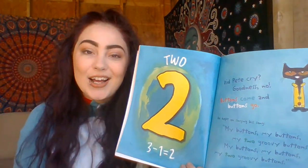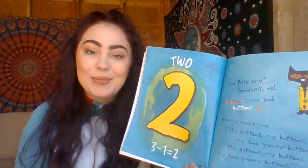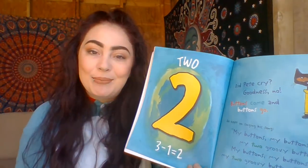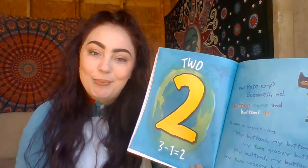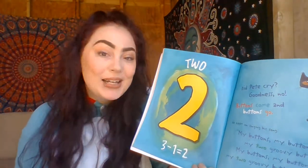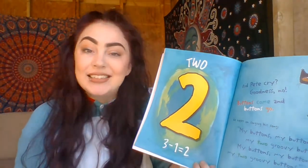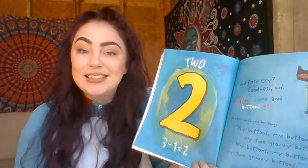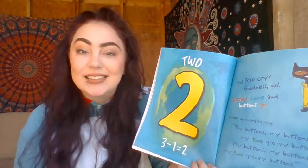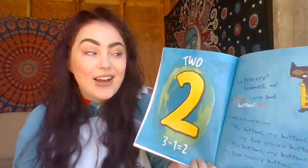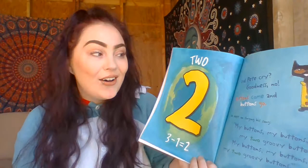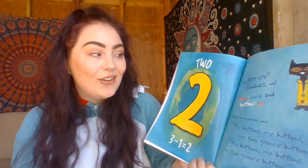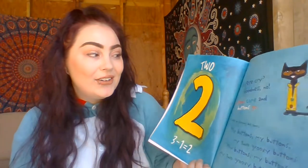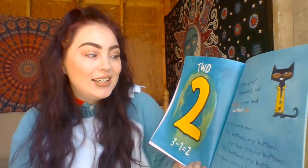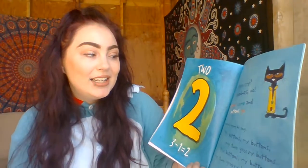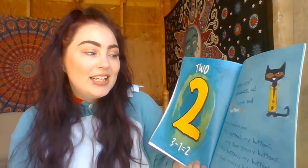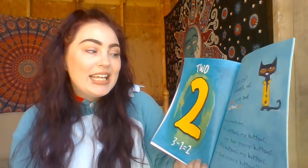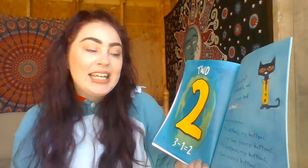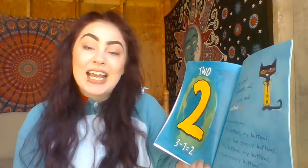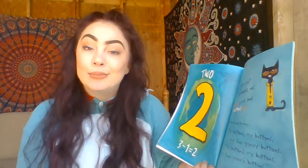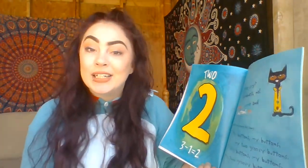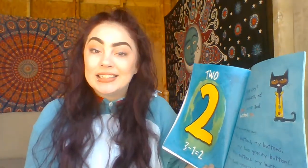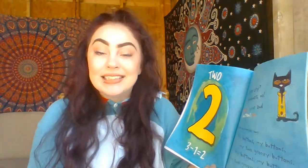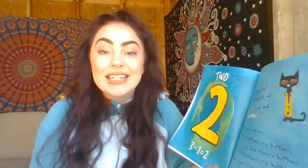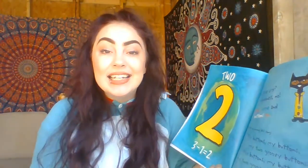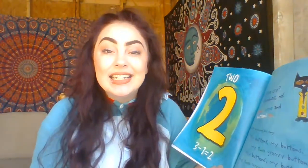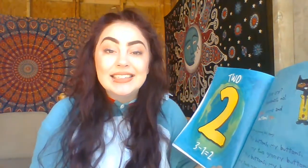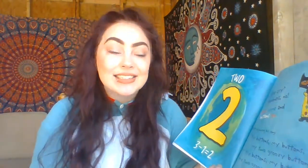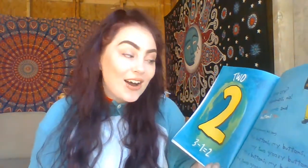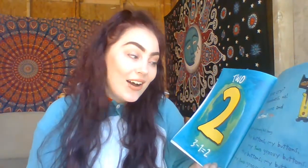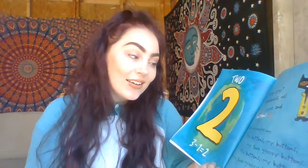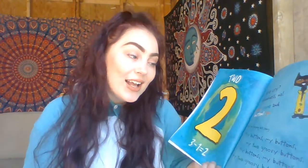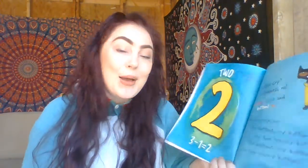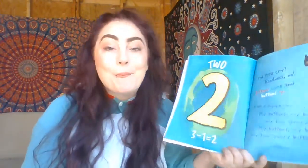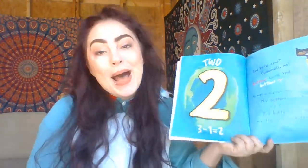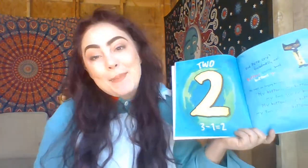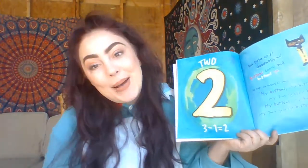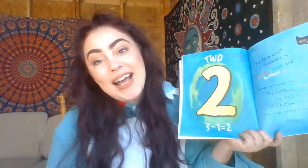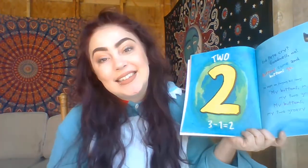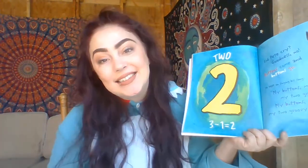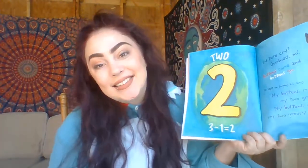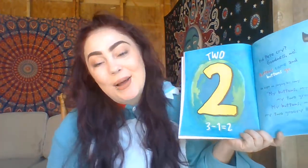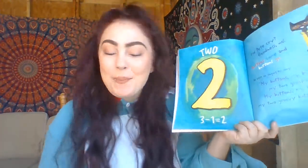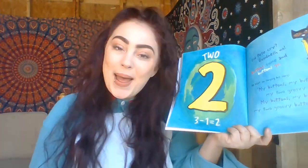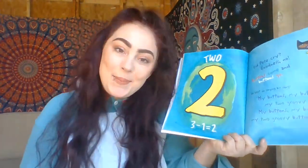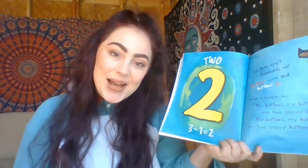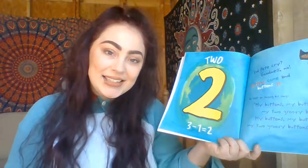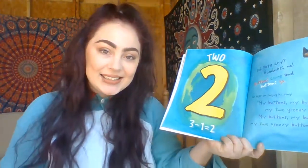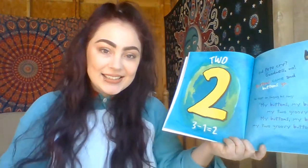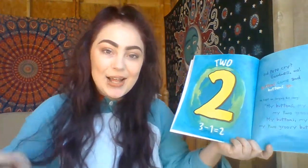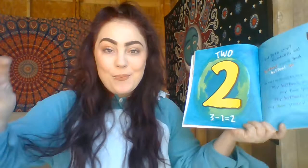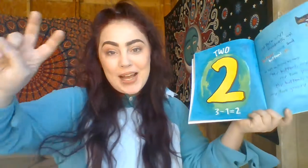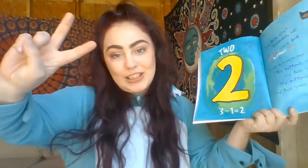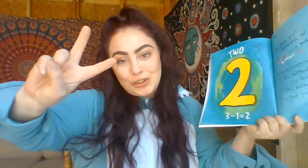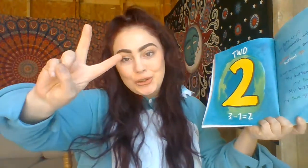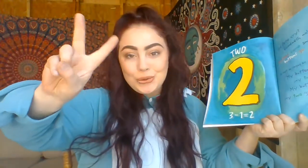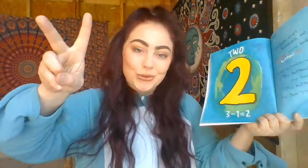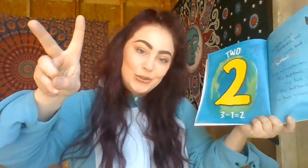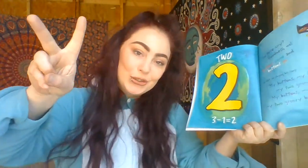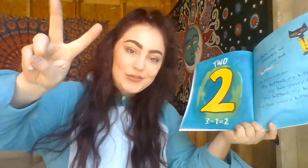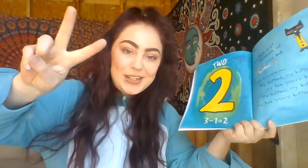and buttons go. He kept on singing his song. My buttons, my buttons, my two groovy